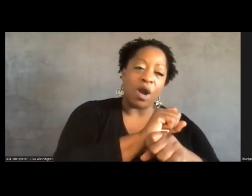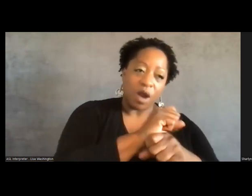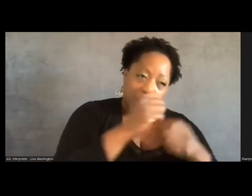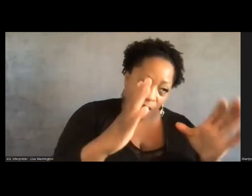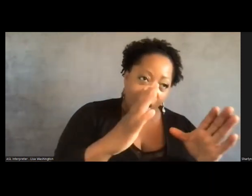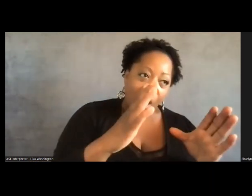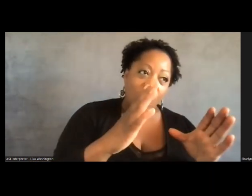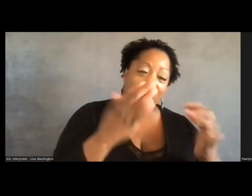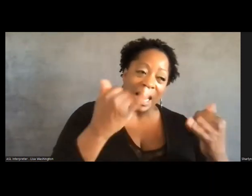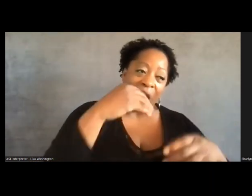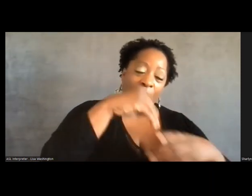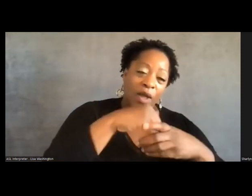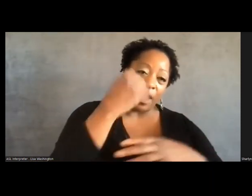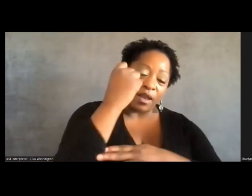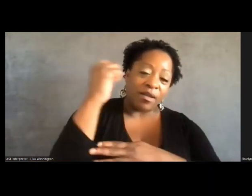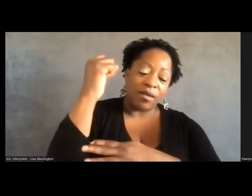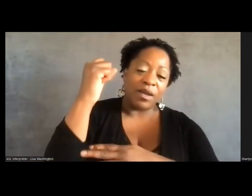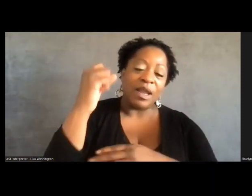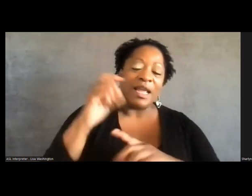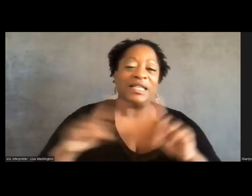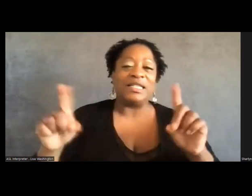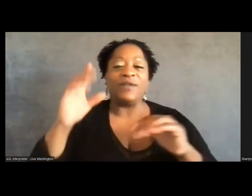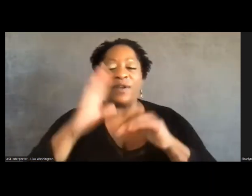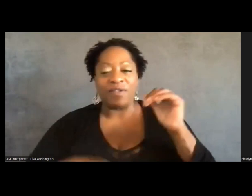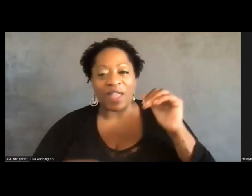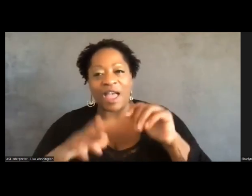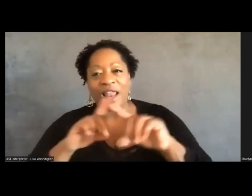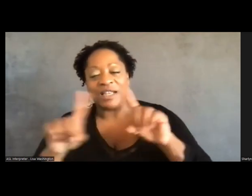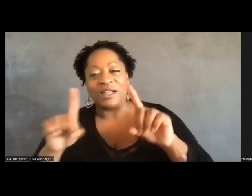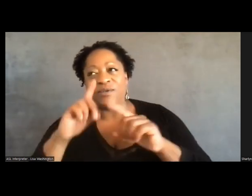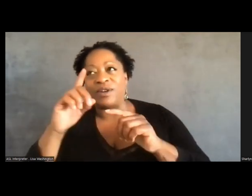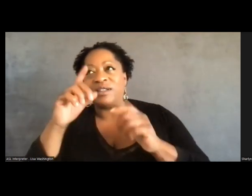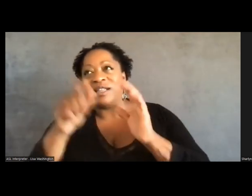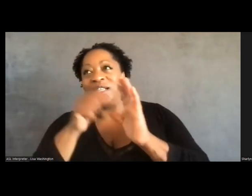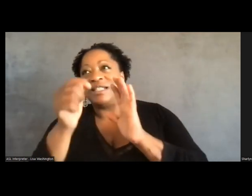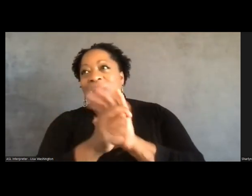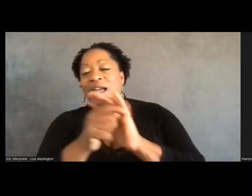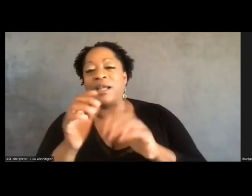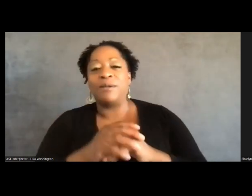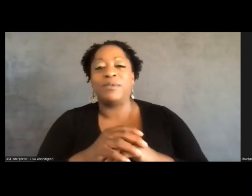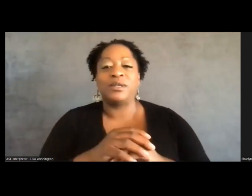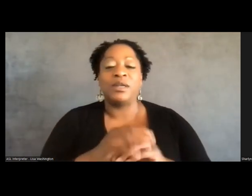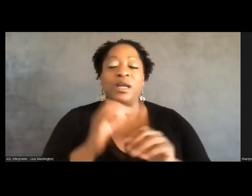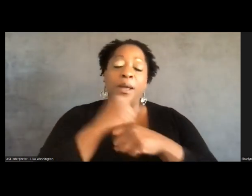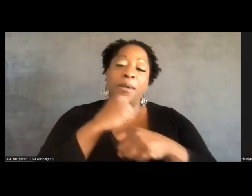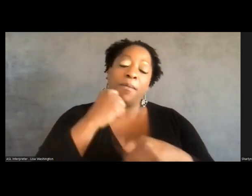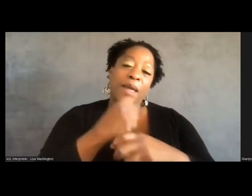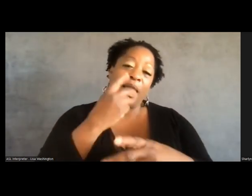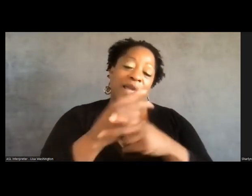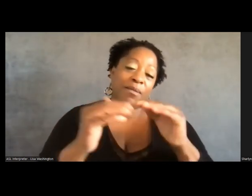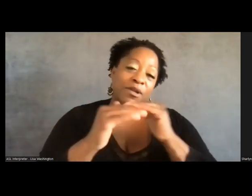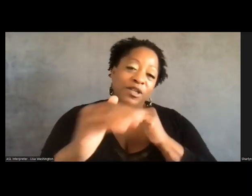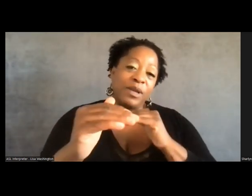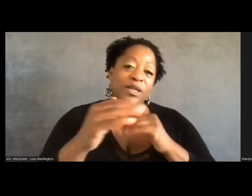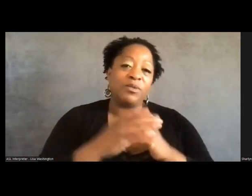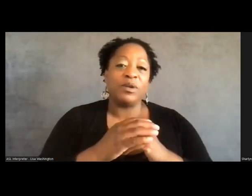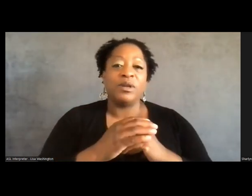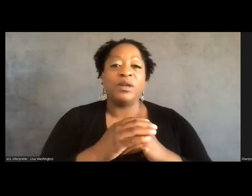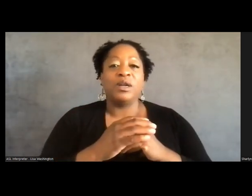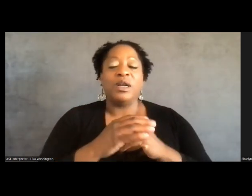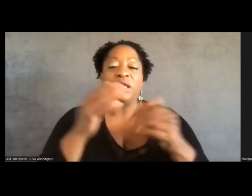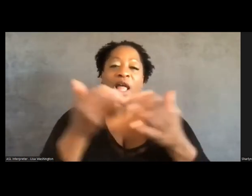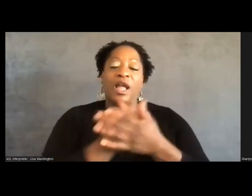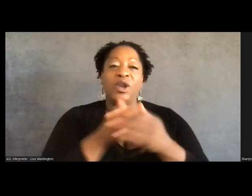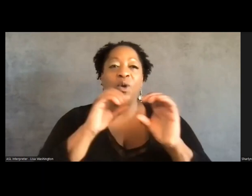be different than the work that we do at a different time helps make things sustainable. taking off the burden of especially, I think, newer